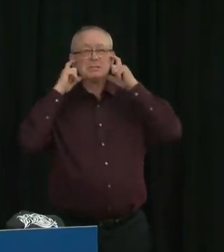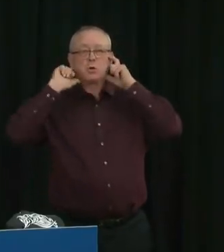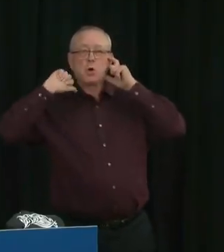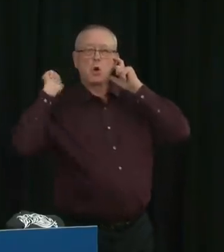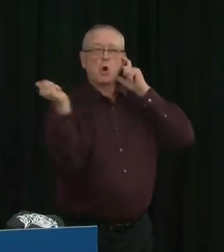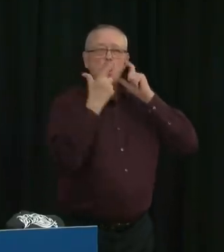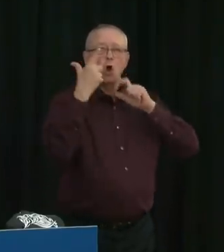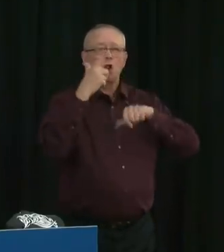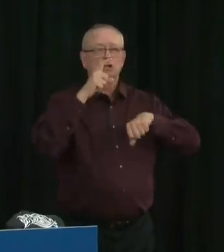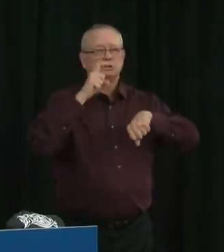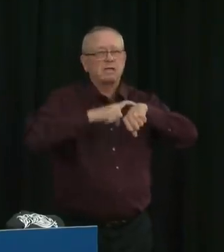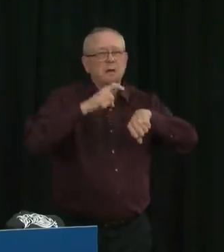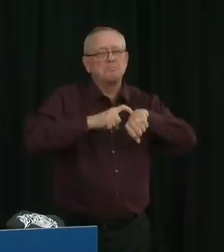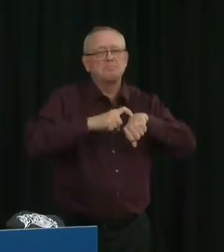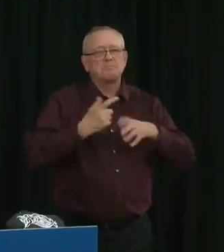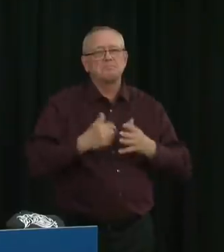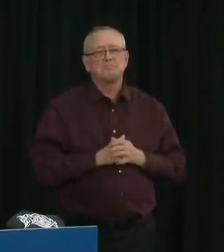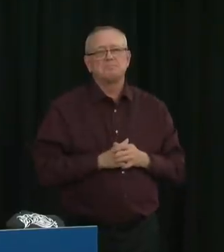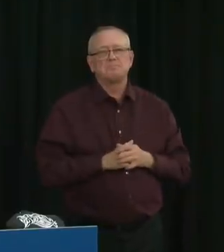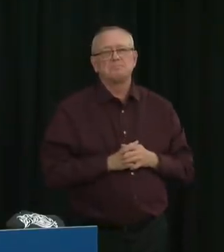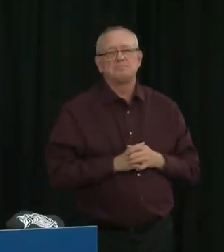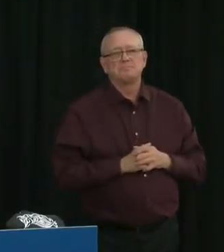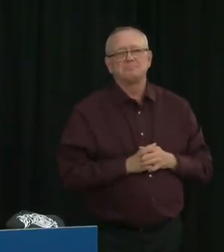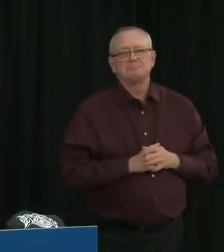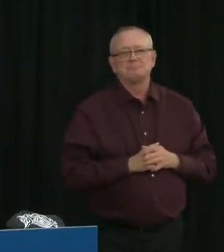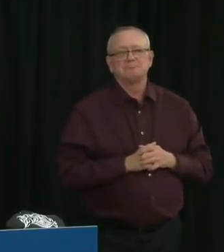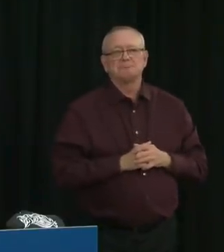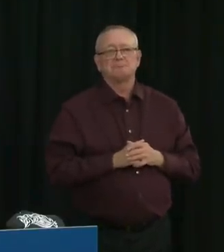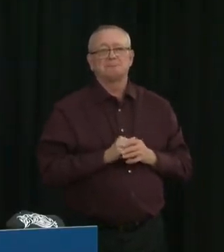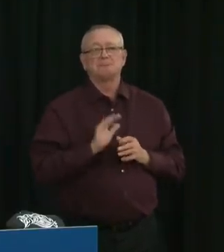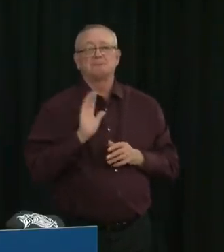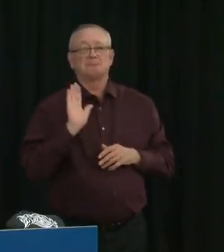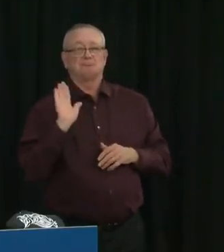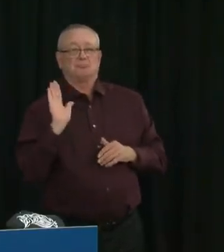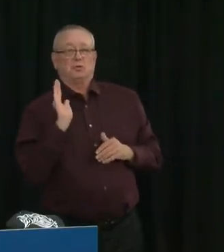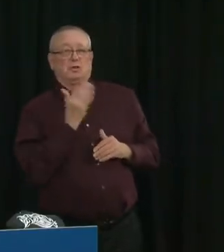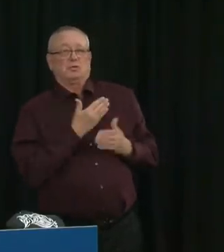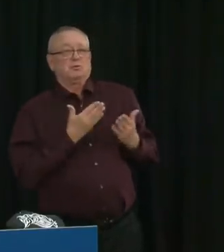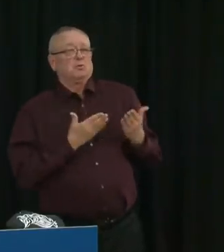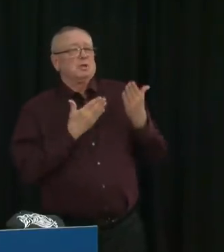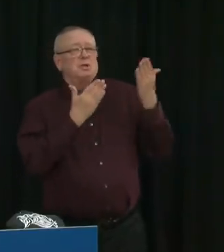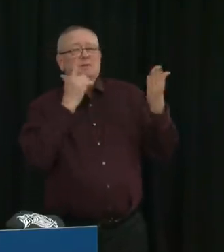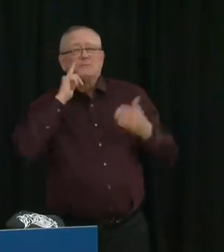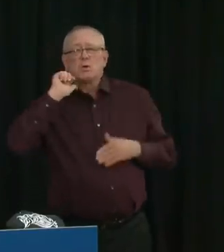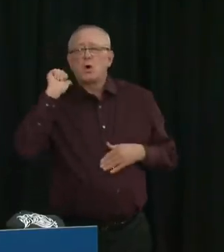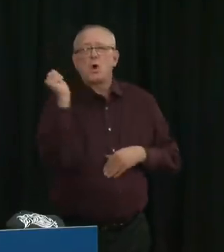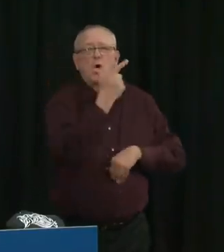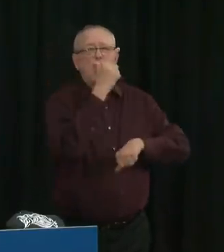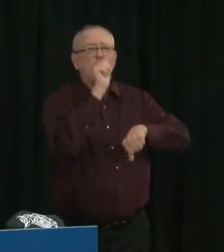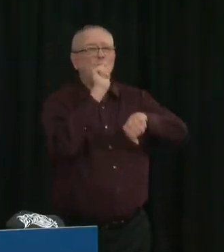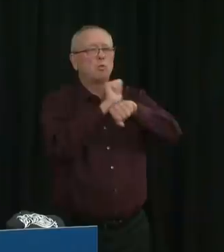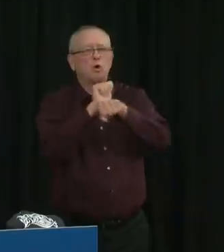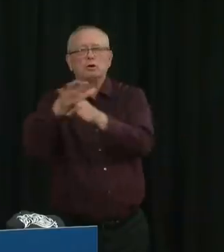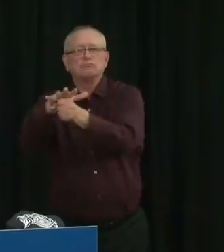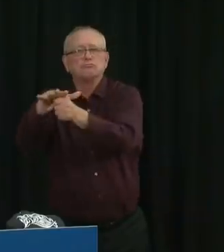The recommendations that we have in place for workplaces are, of course, a recommendation that masking be